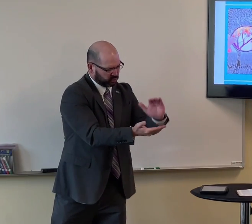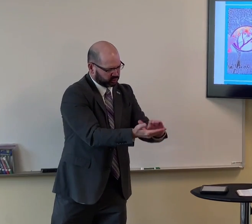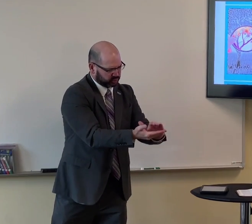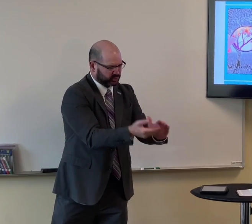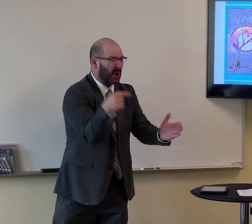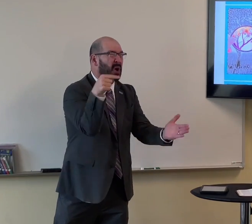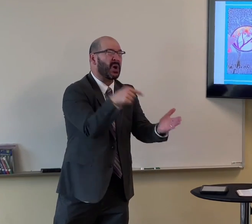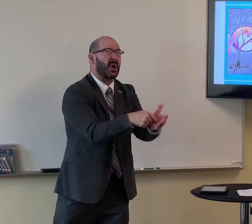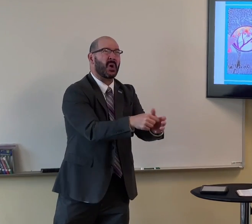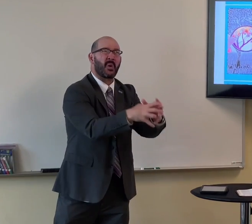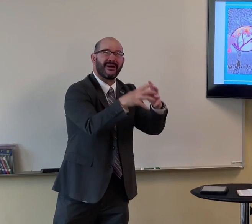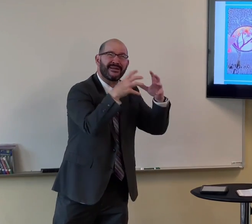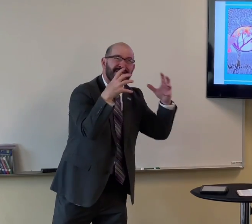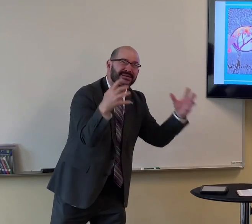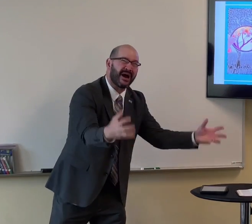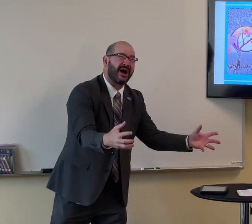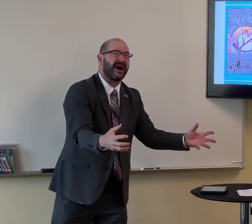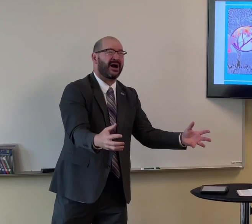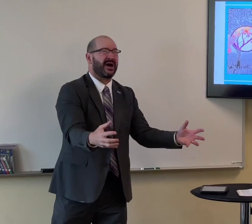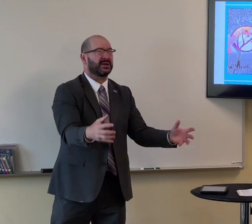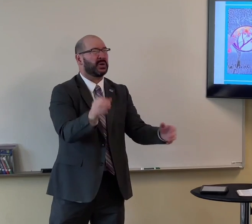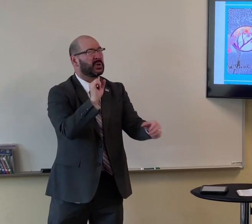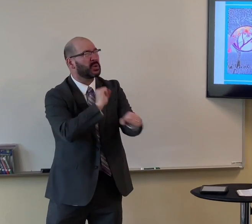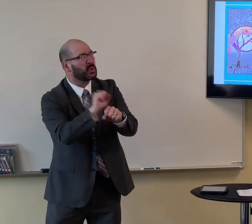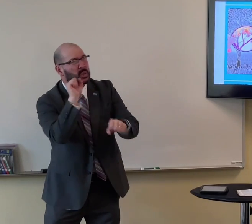My money's been gone. My debts are getting bigger.